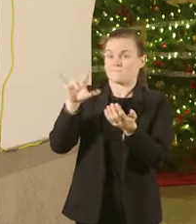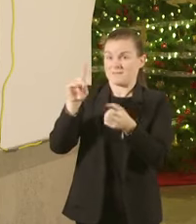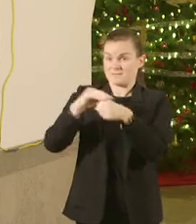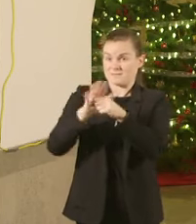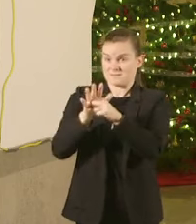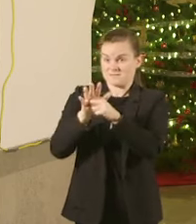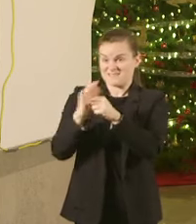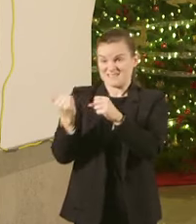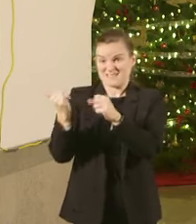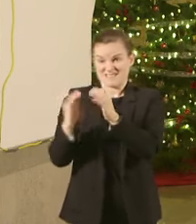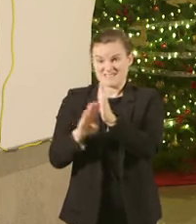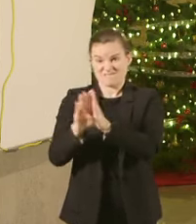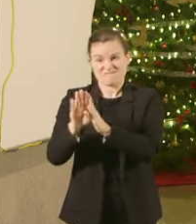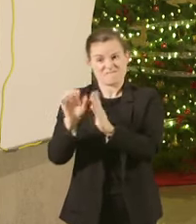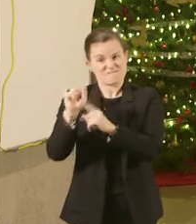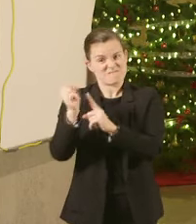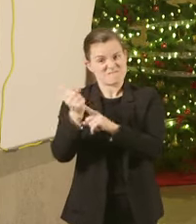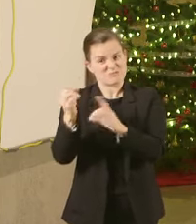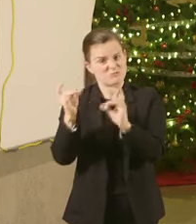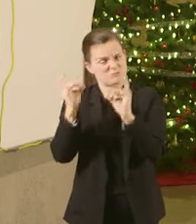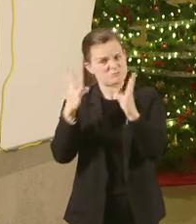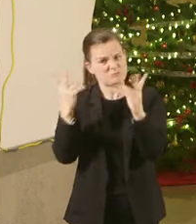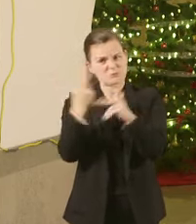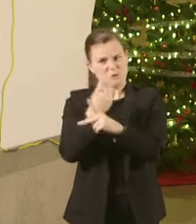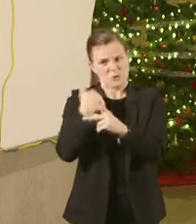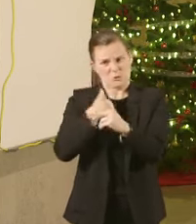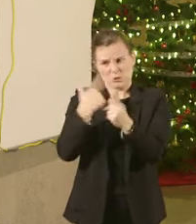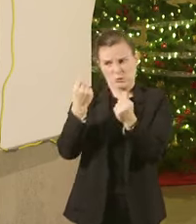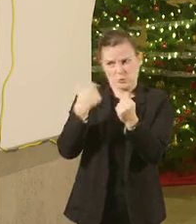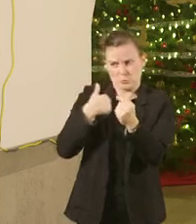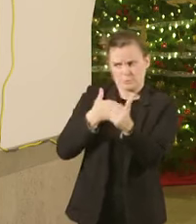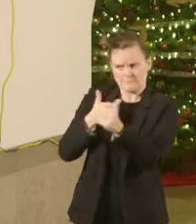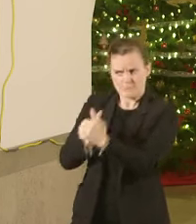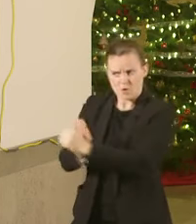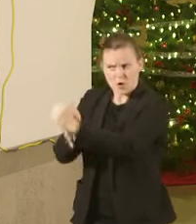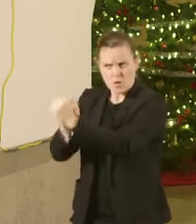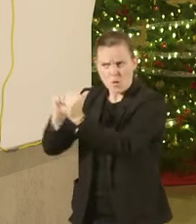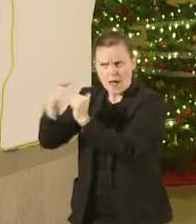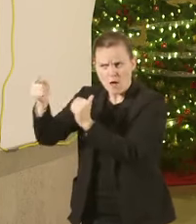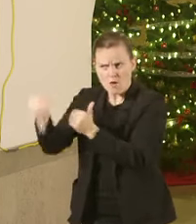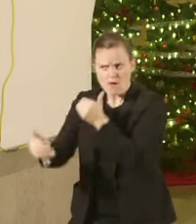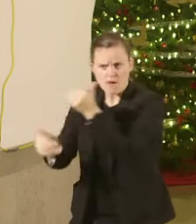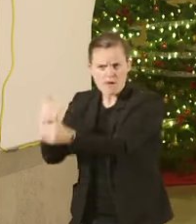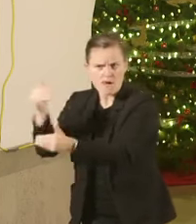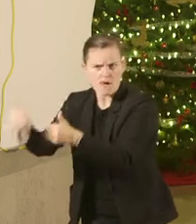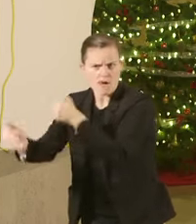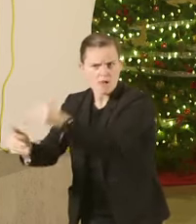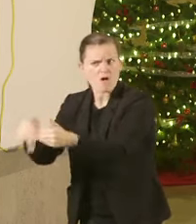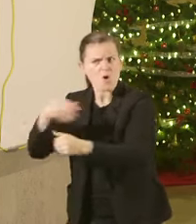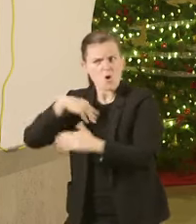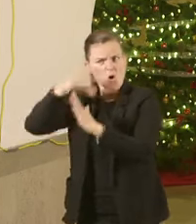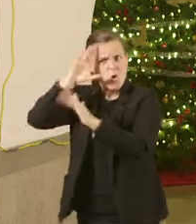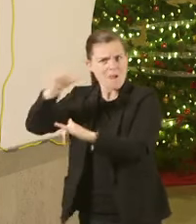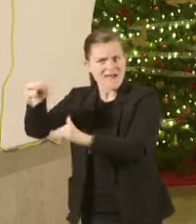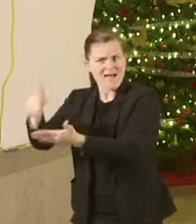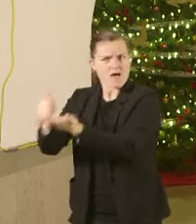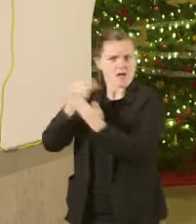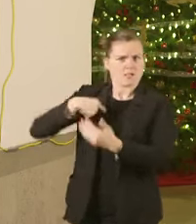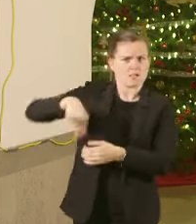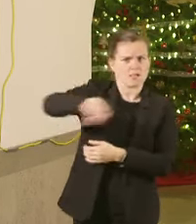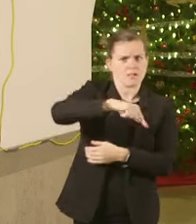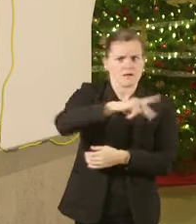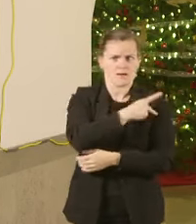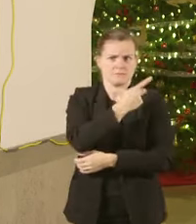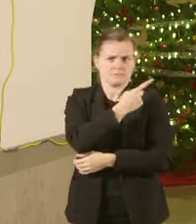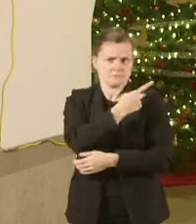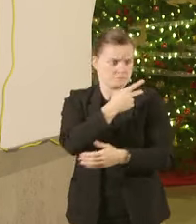that this will provide meaningful support for our hospitals and the people of Missouri I want